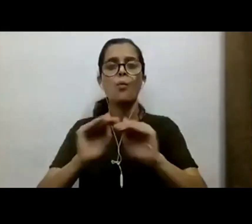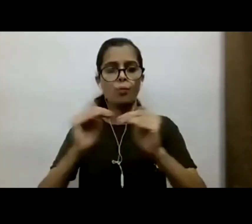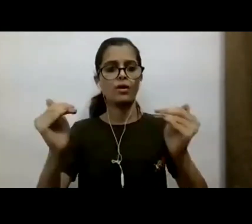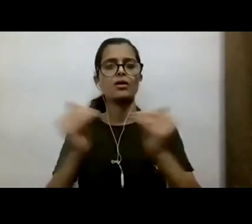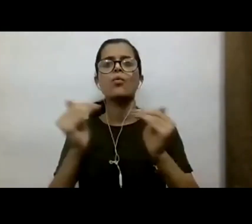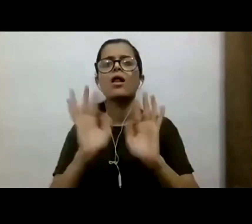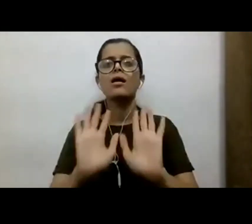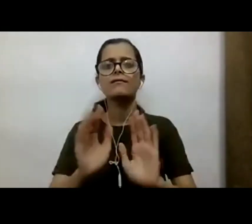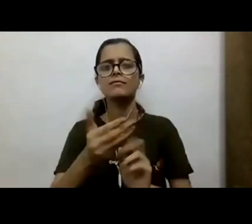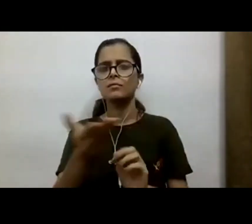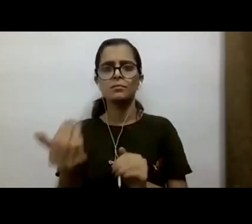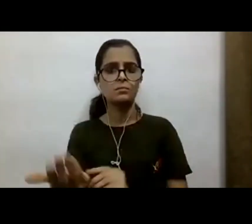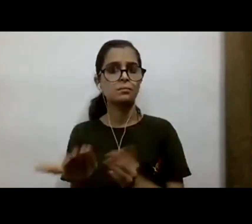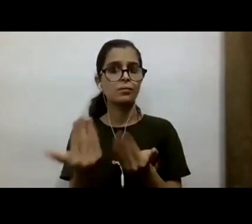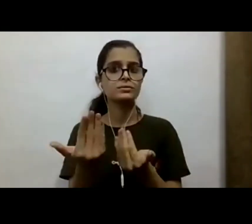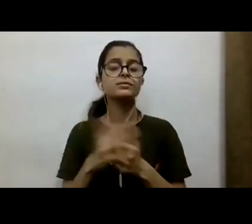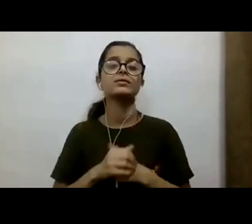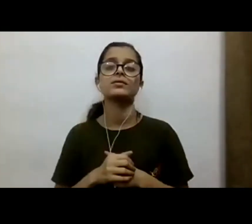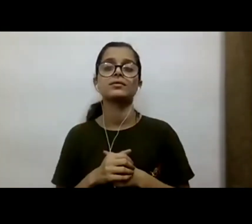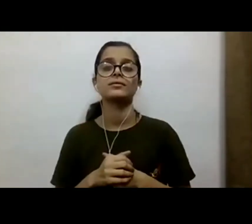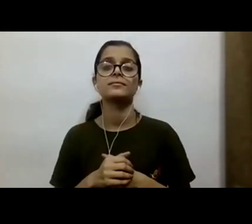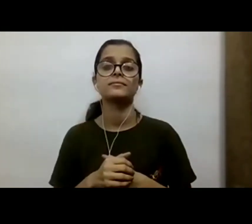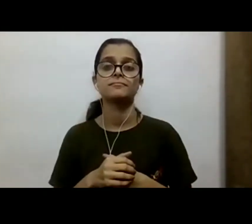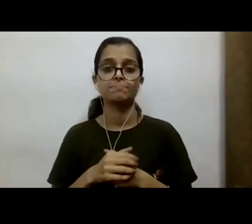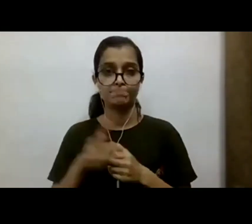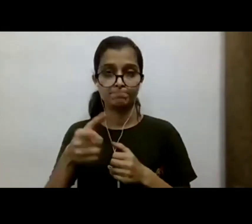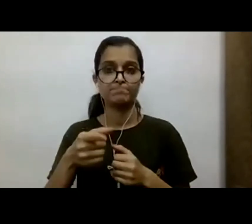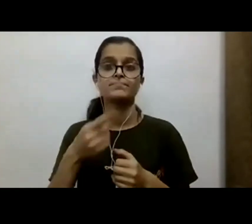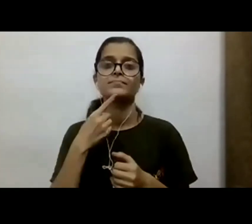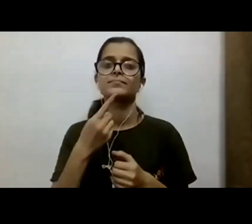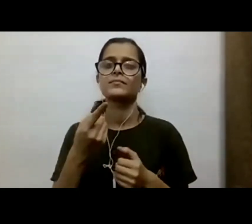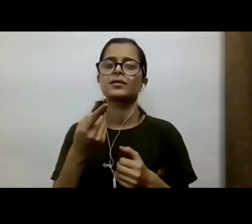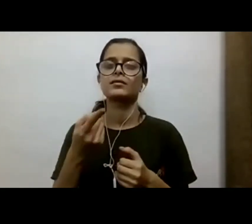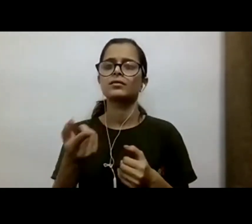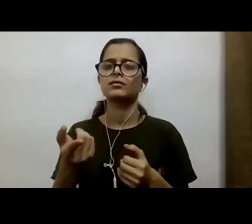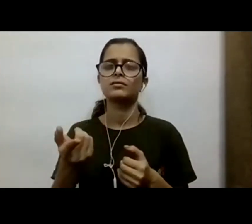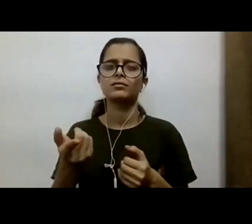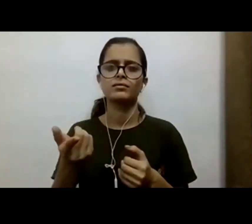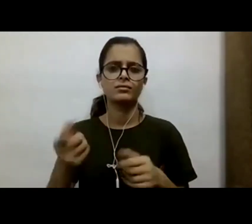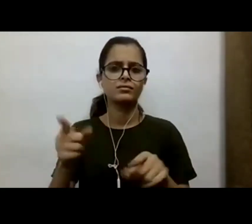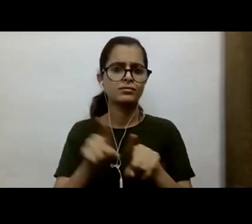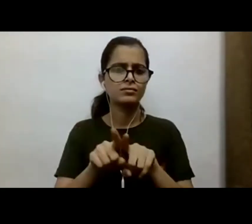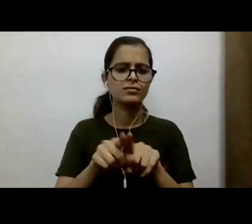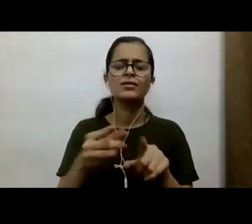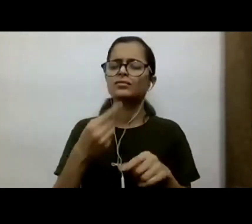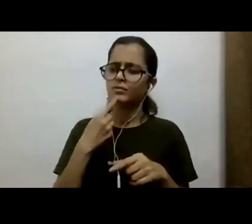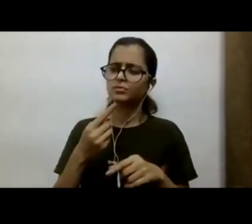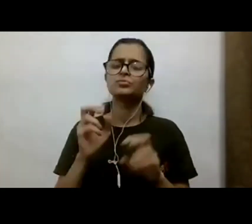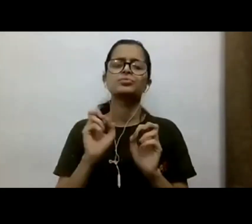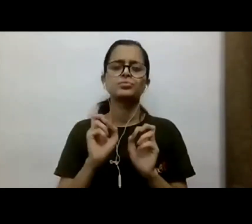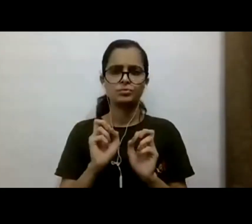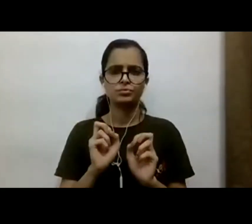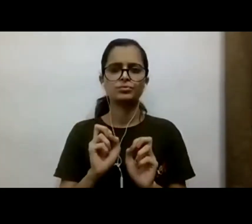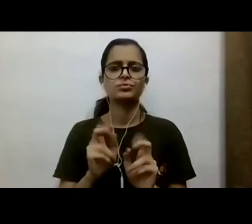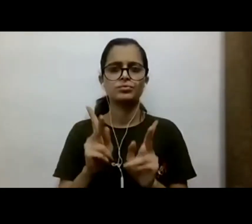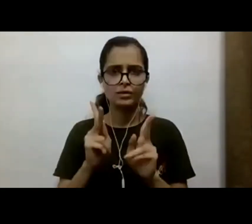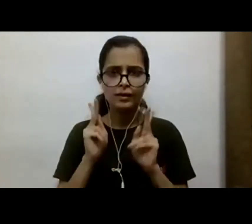can. And that summed up, you know, for a person who was coming new into the field, I said, okay. So,